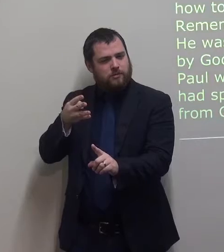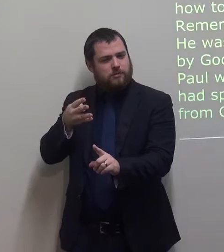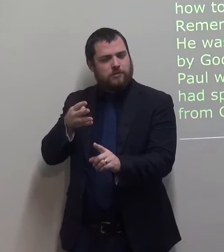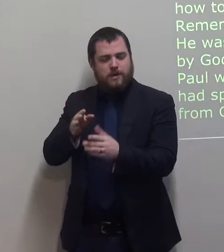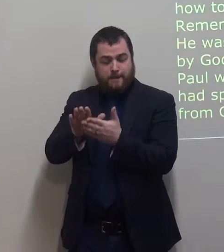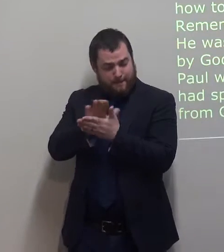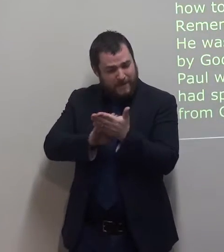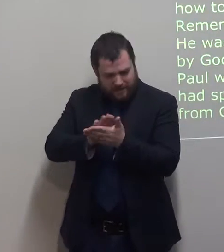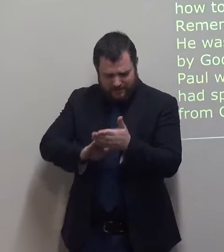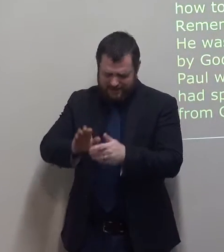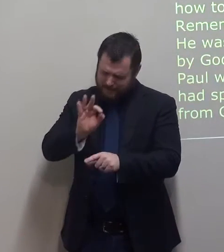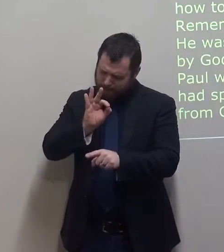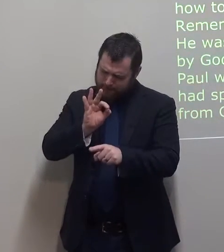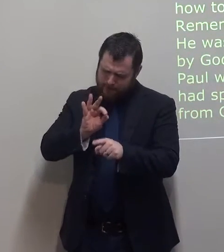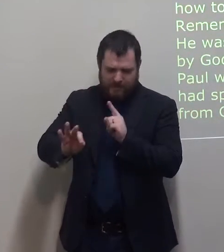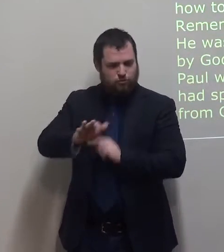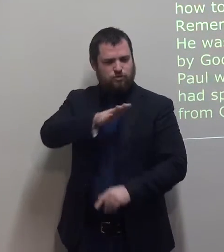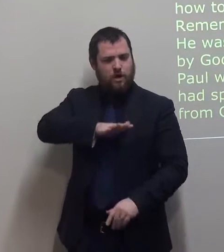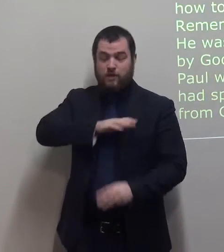special servant chosen by God